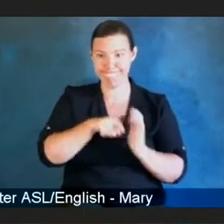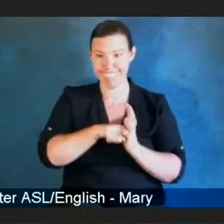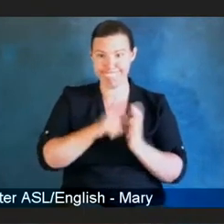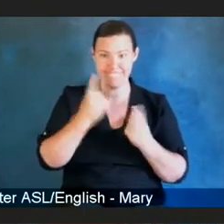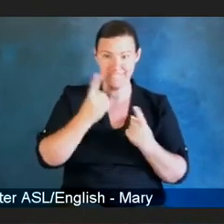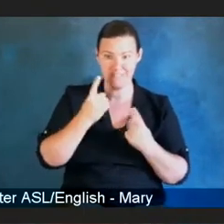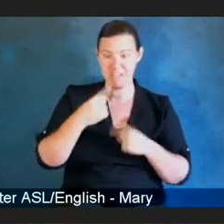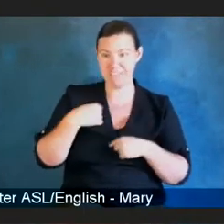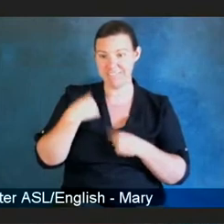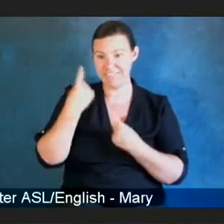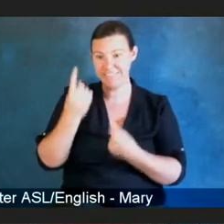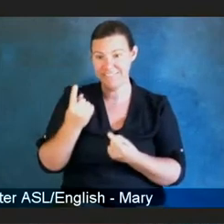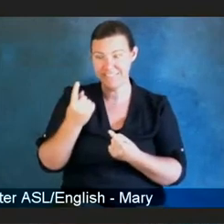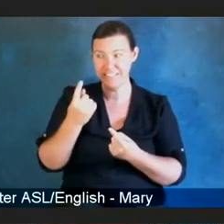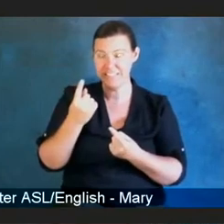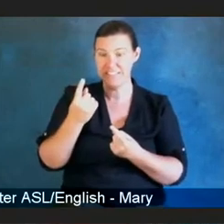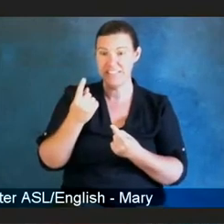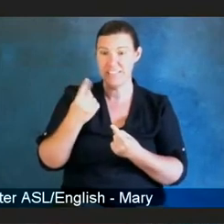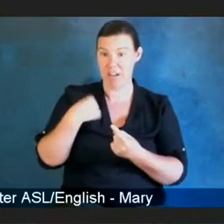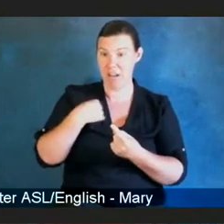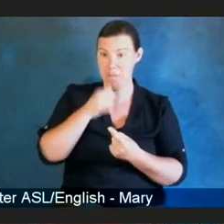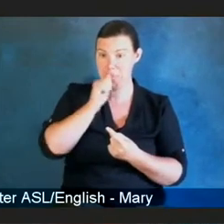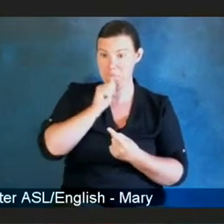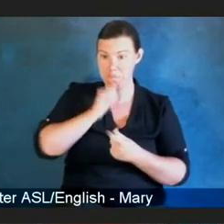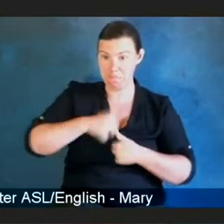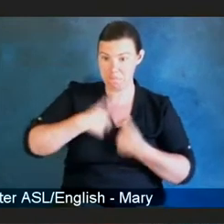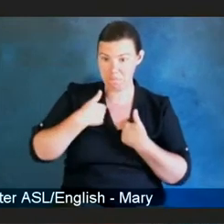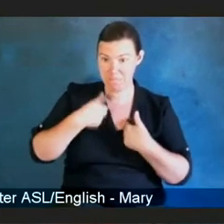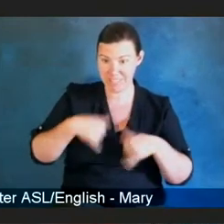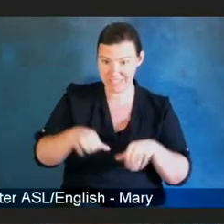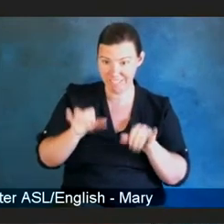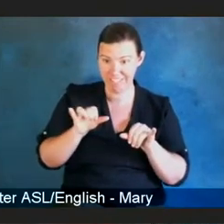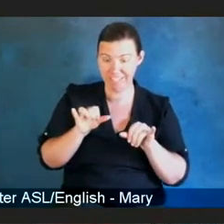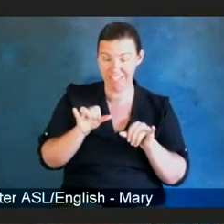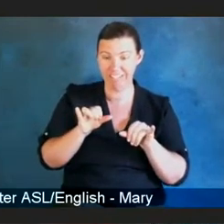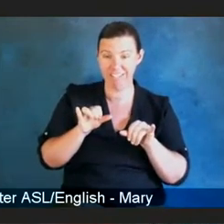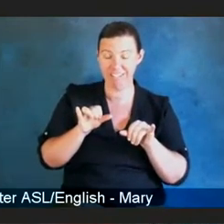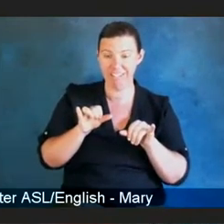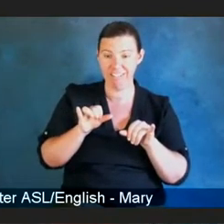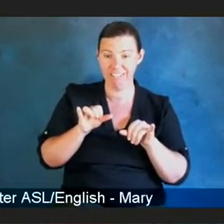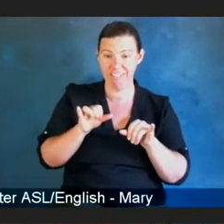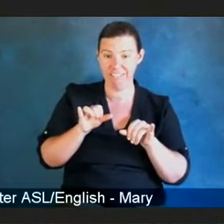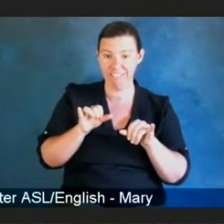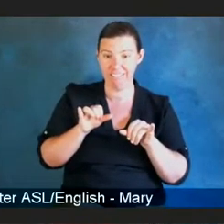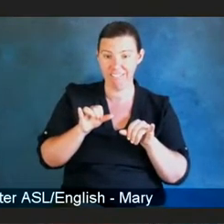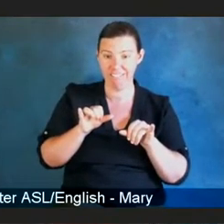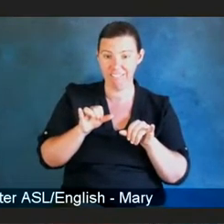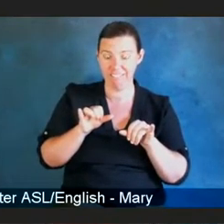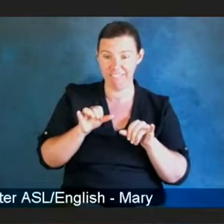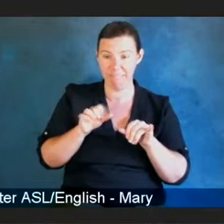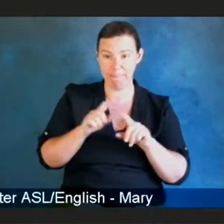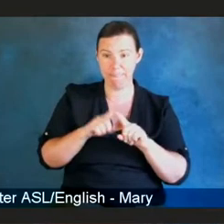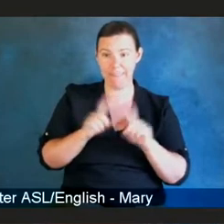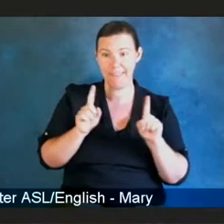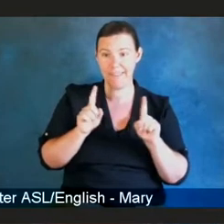those of us who are still here. But it's also, you know,